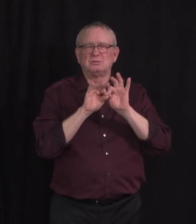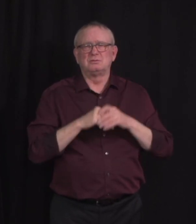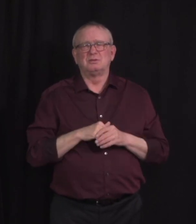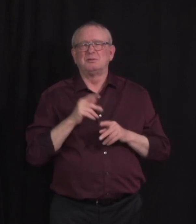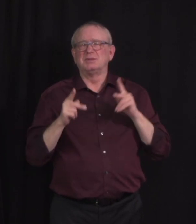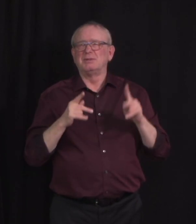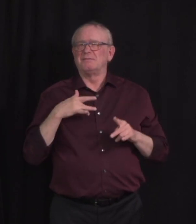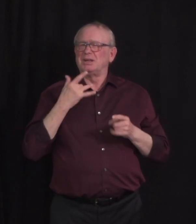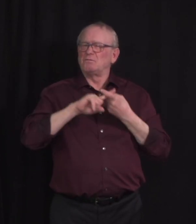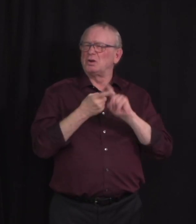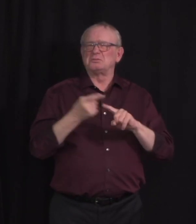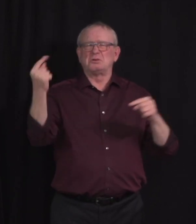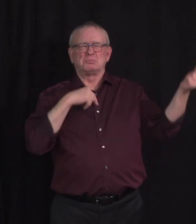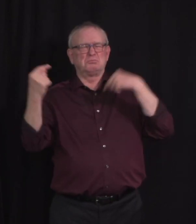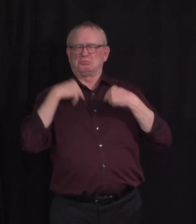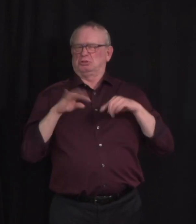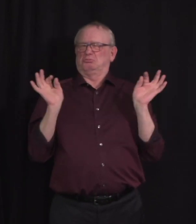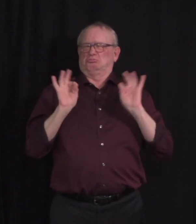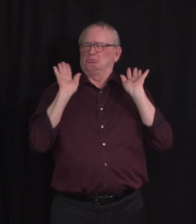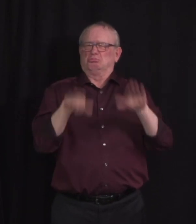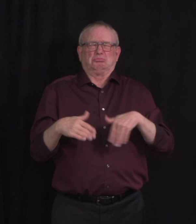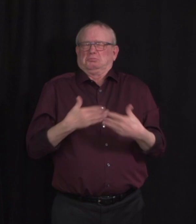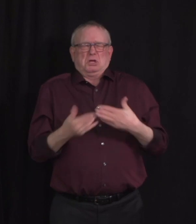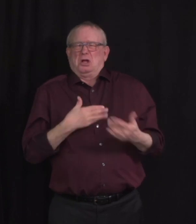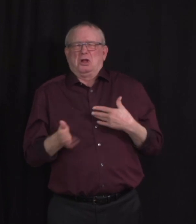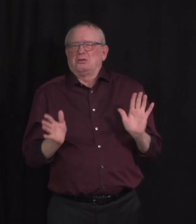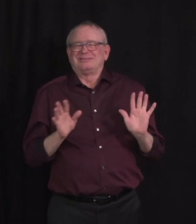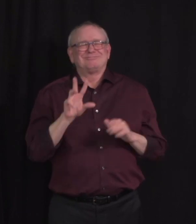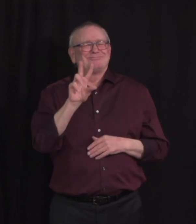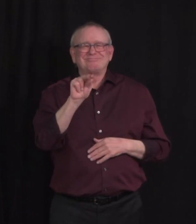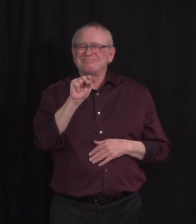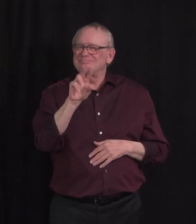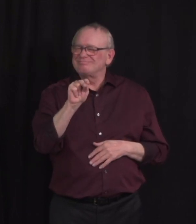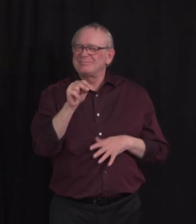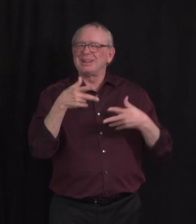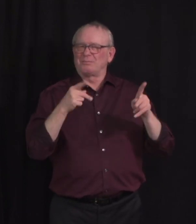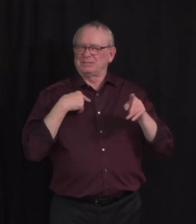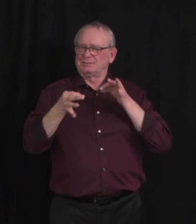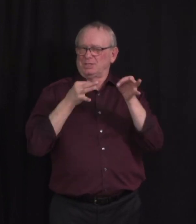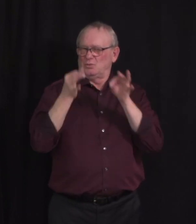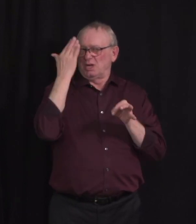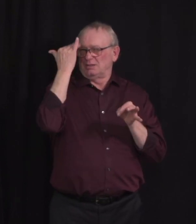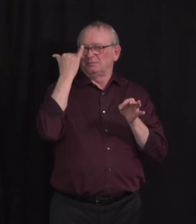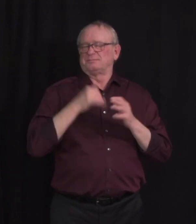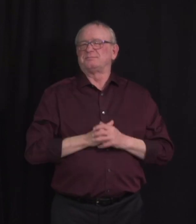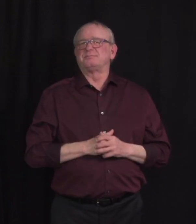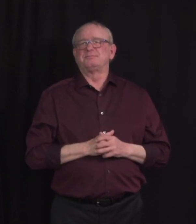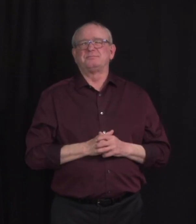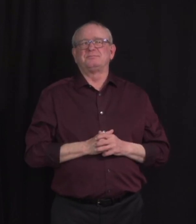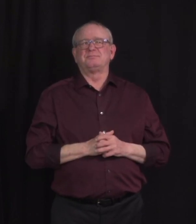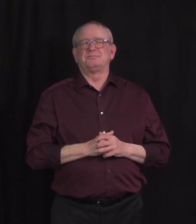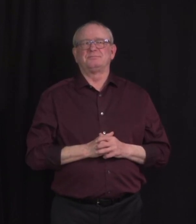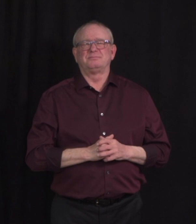I would like to provide a recent example of just how quickly spread can happen in small, seemingly innocent gatherings where measures